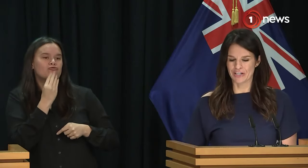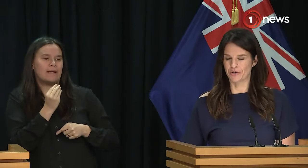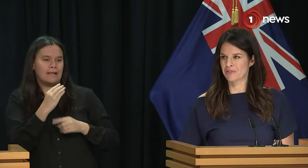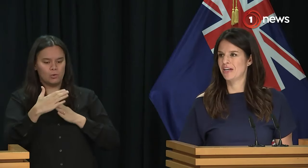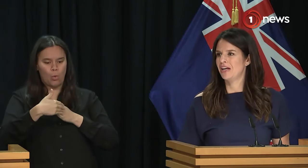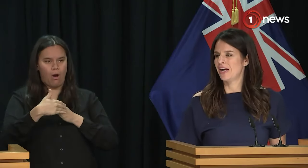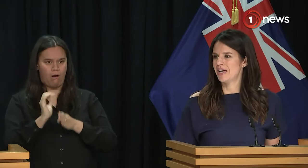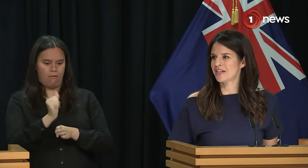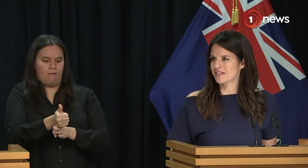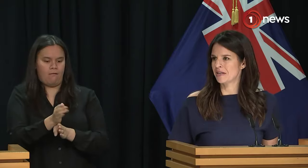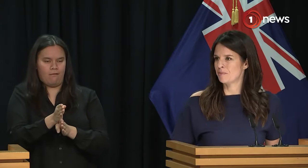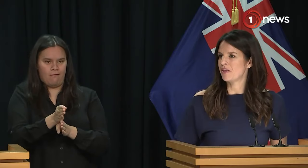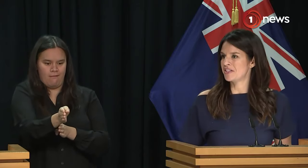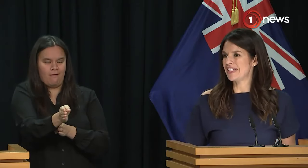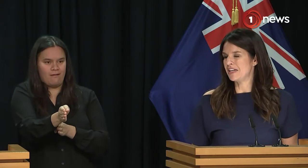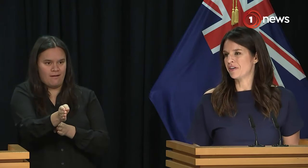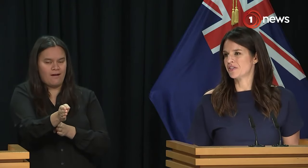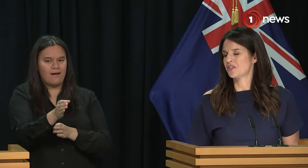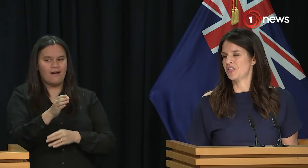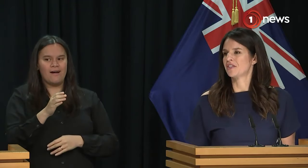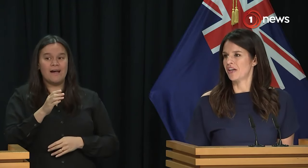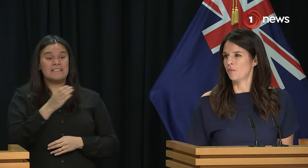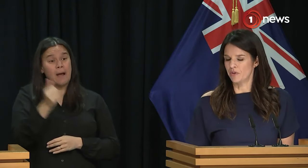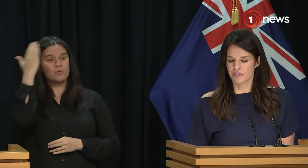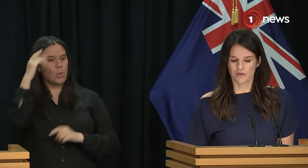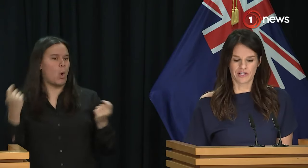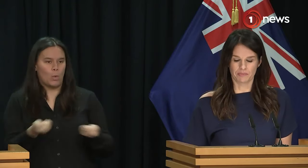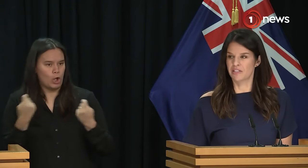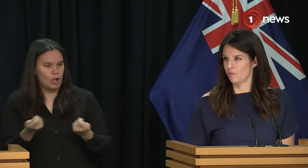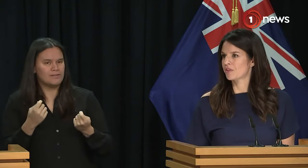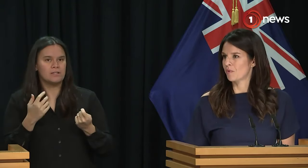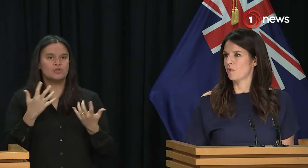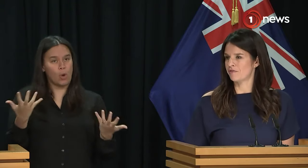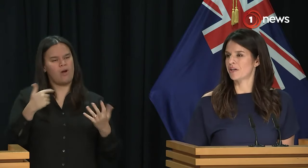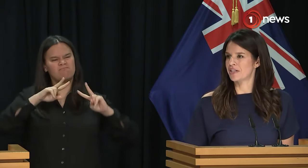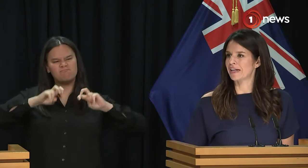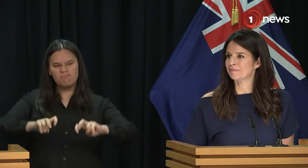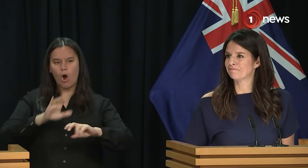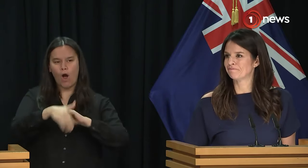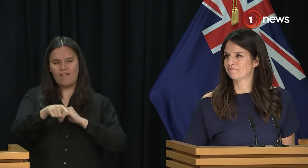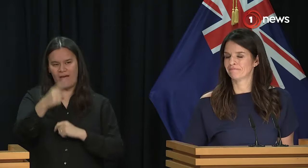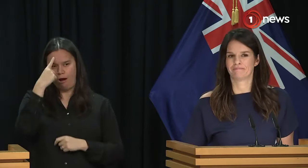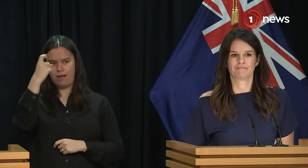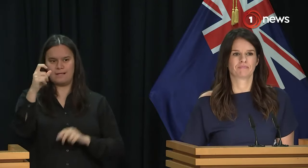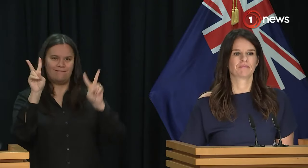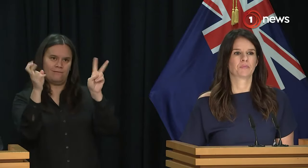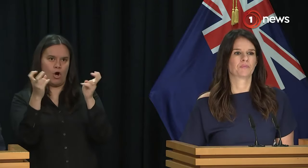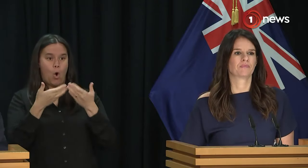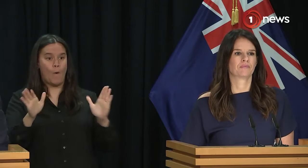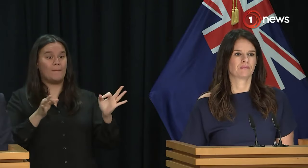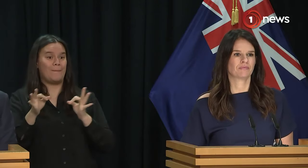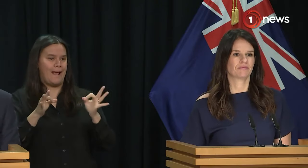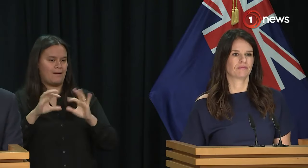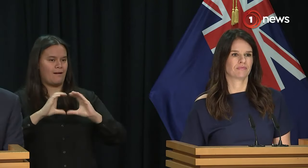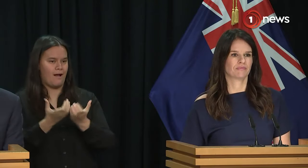barnyard classrooms. It doesn't seem to be that there's any evidence to suggest that that works. So it is a piece of work that we will have to undertake. The curriculum is obviously